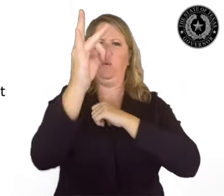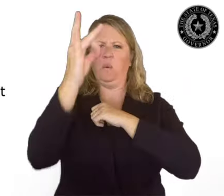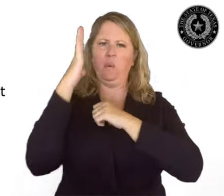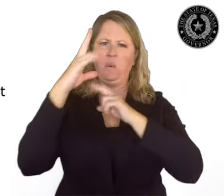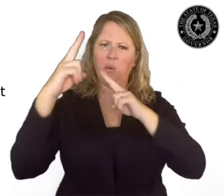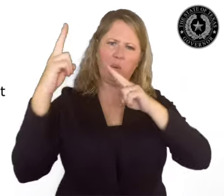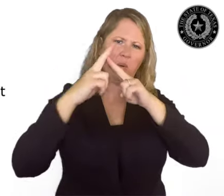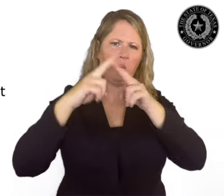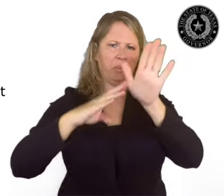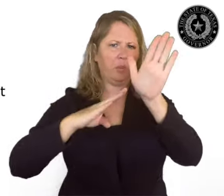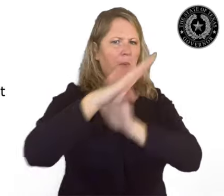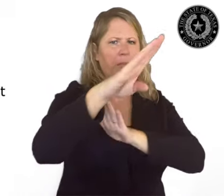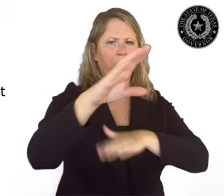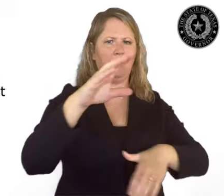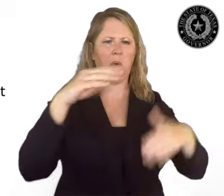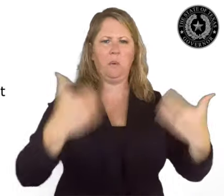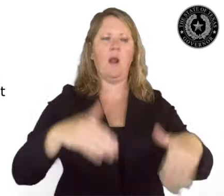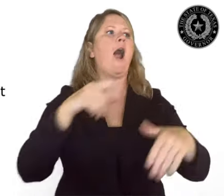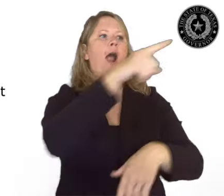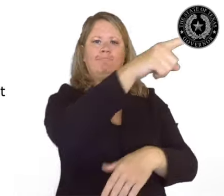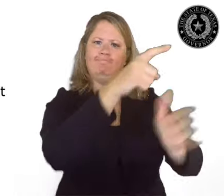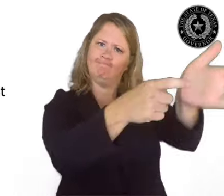requirement does not apply.